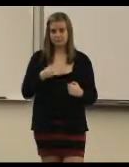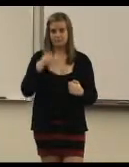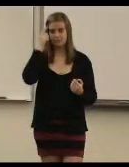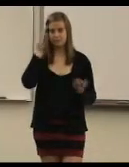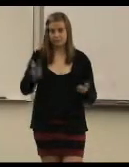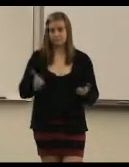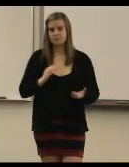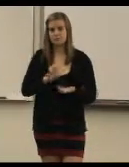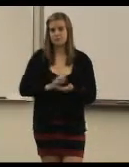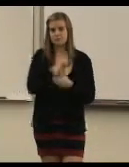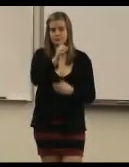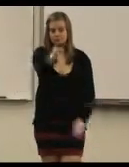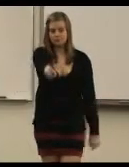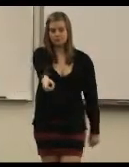I think I want to marry you.